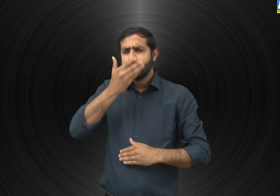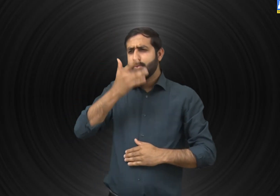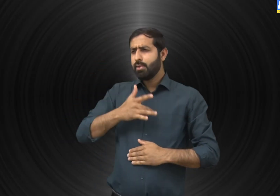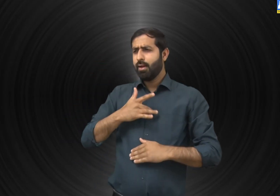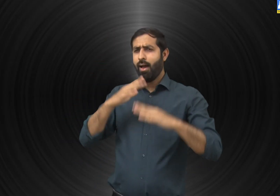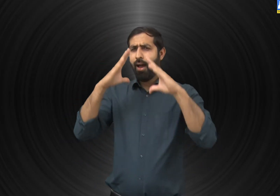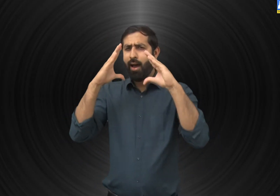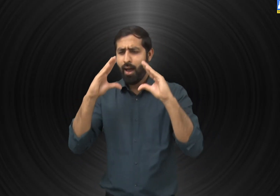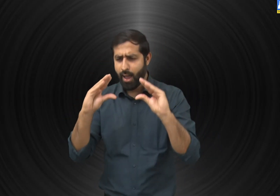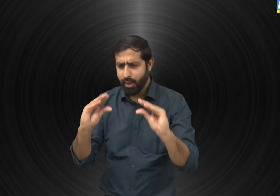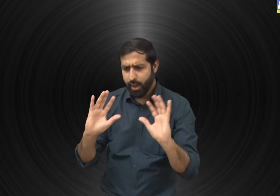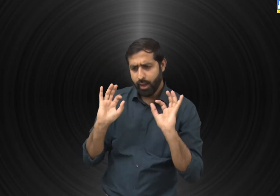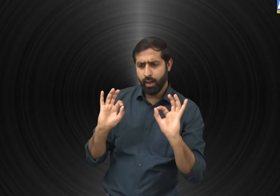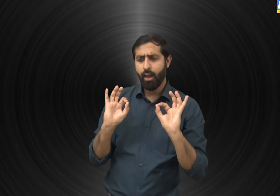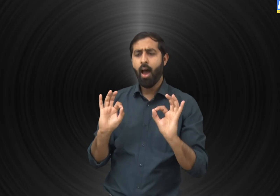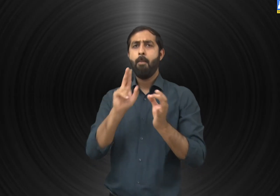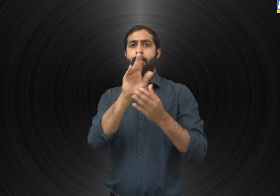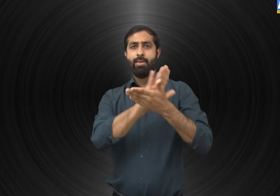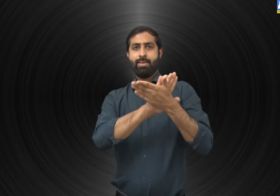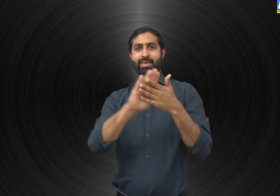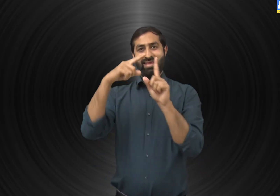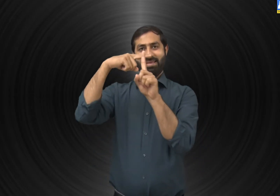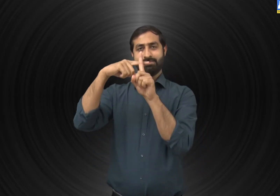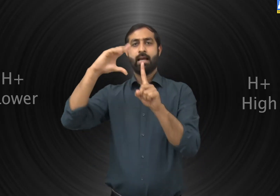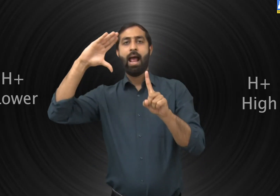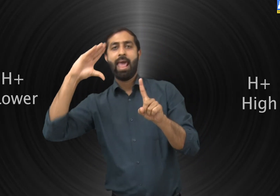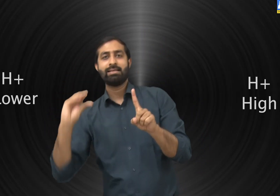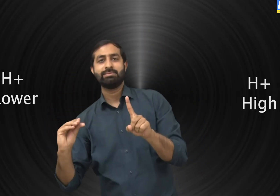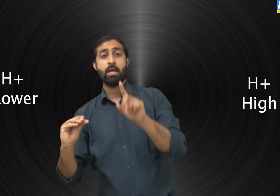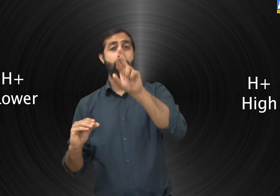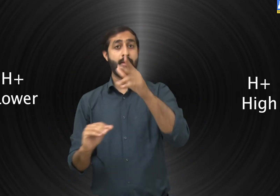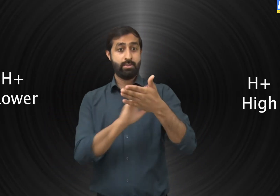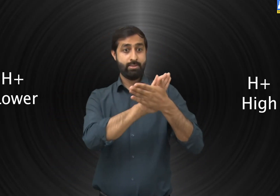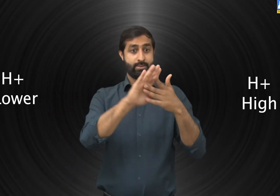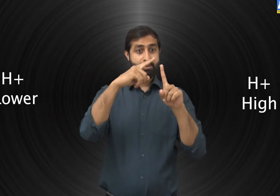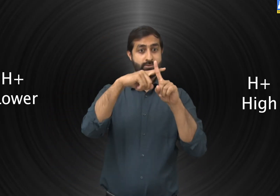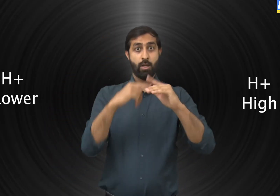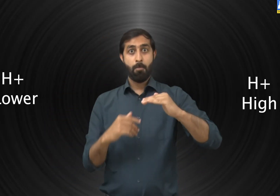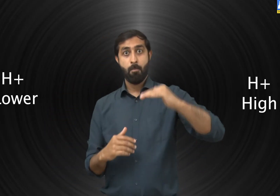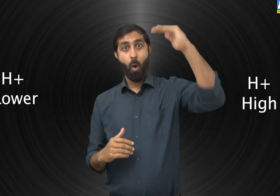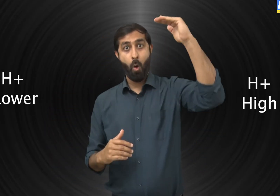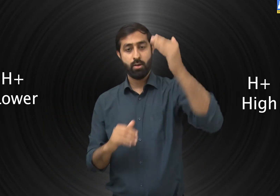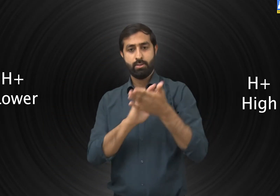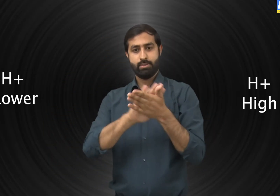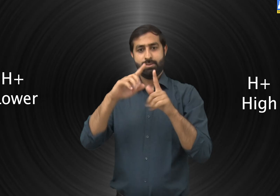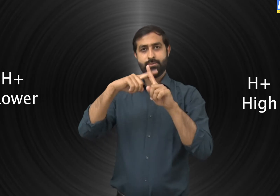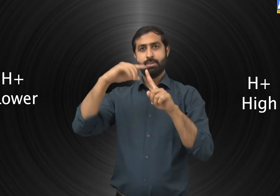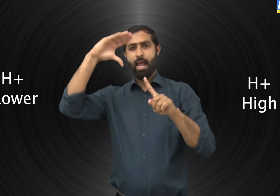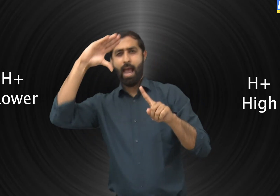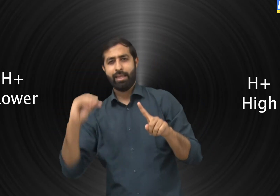solution. If then the strength of an acid lowers. But if the concentration of